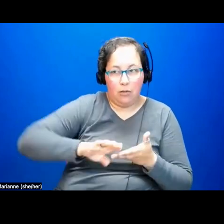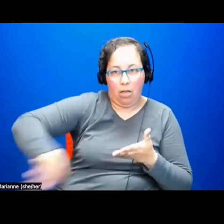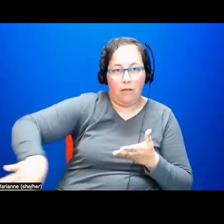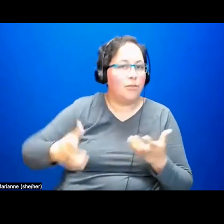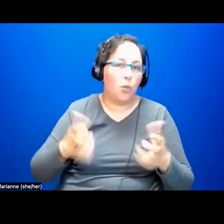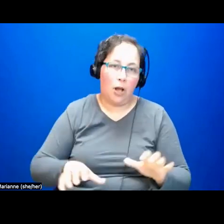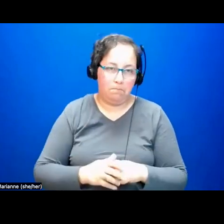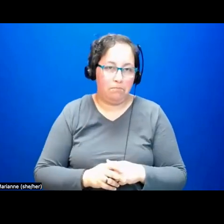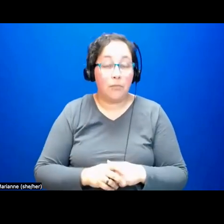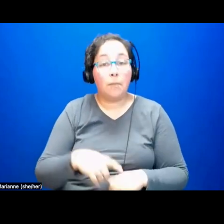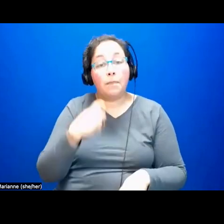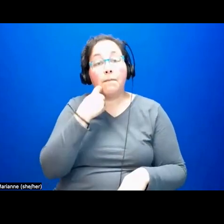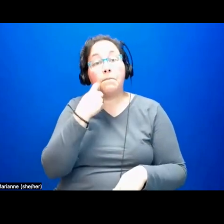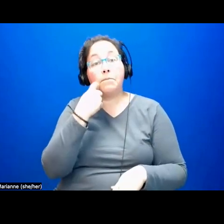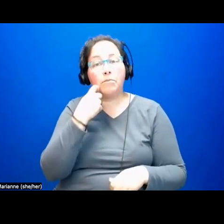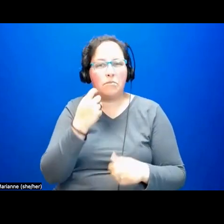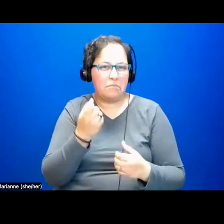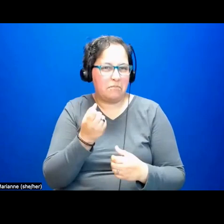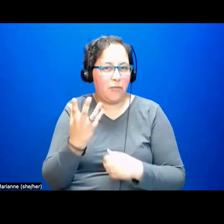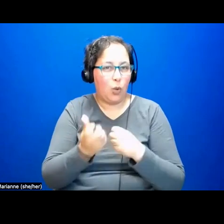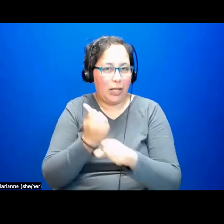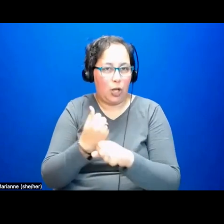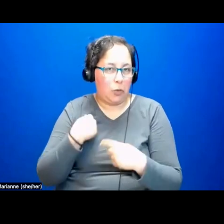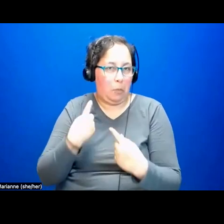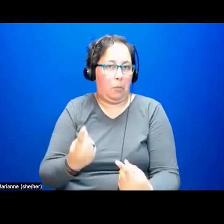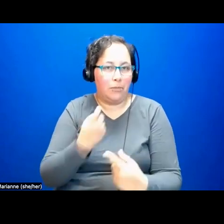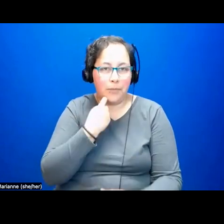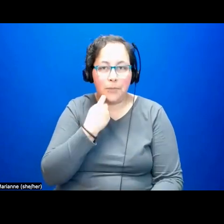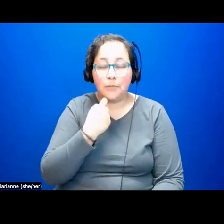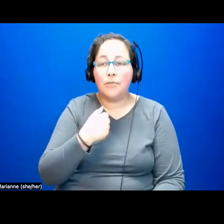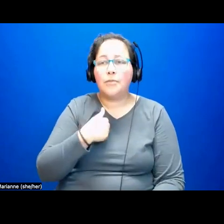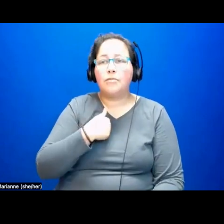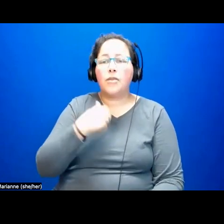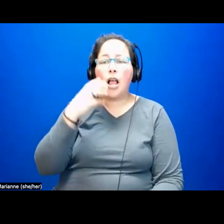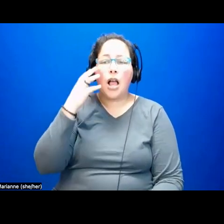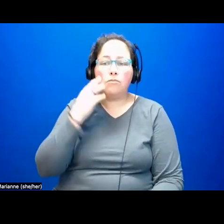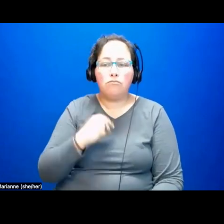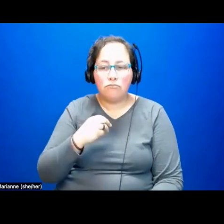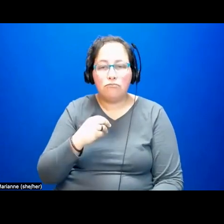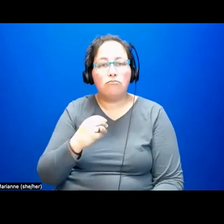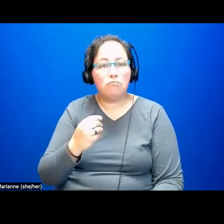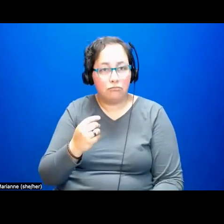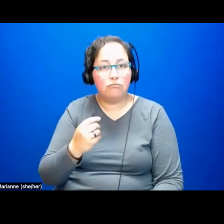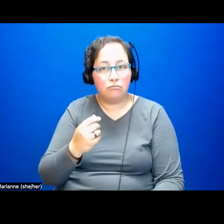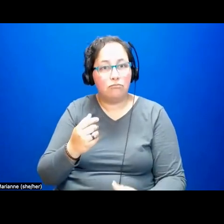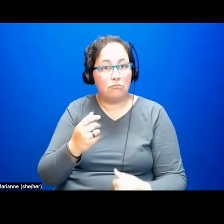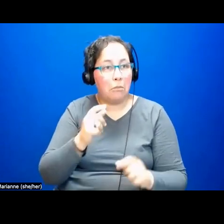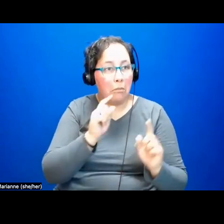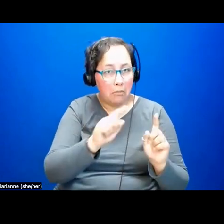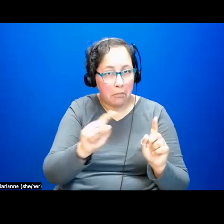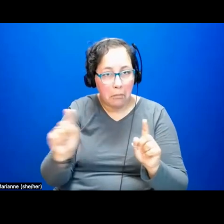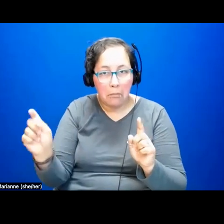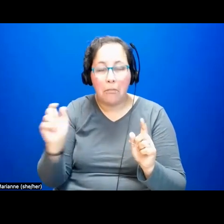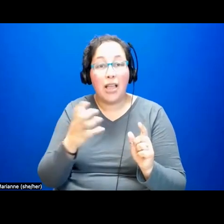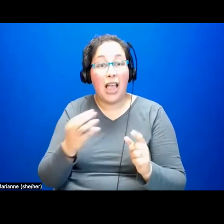recent years, I came to experience a little and admire a great deal. The